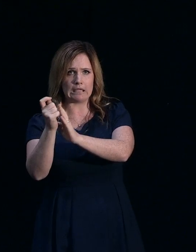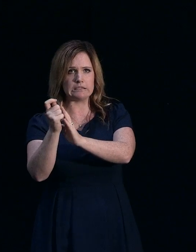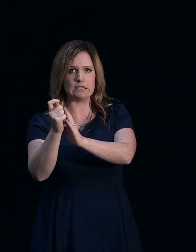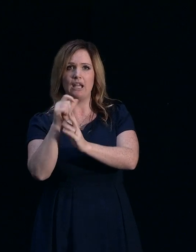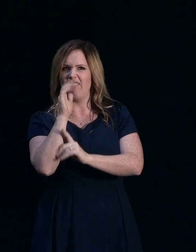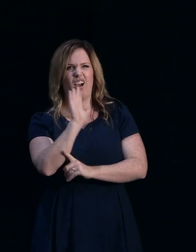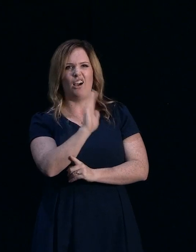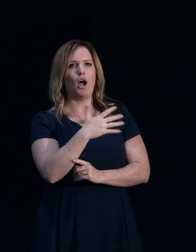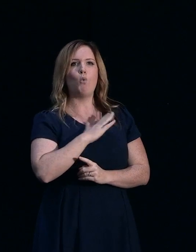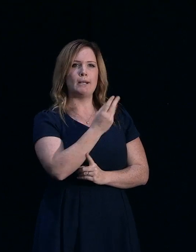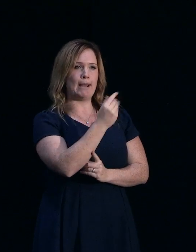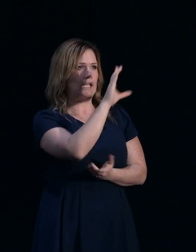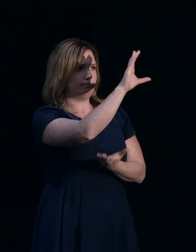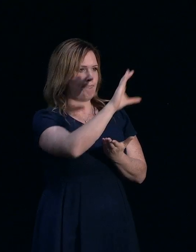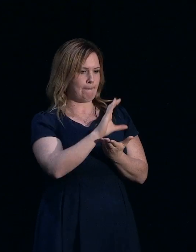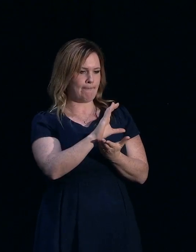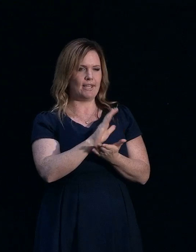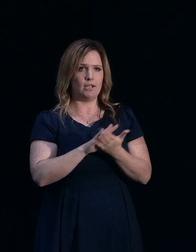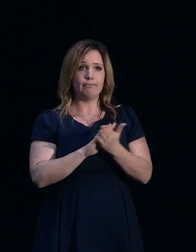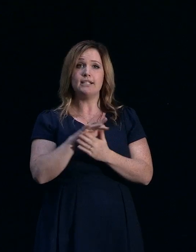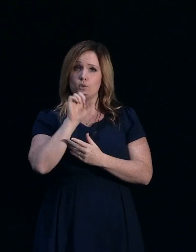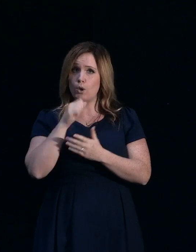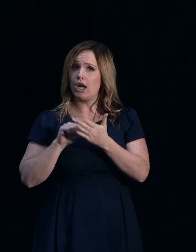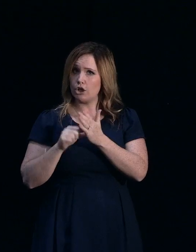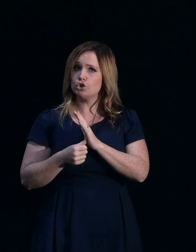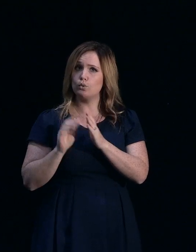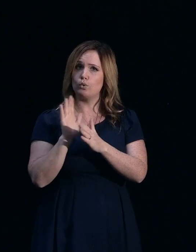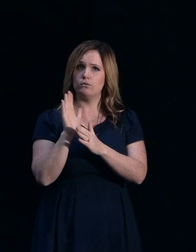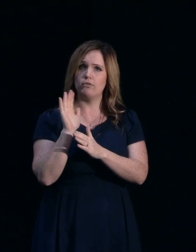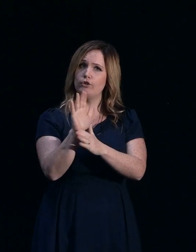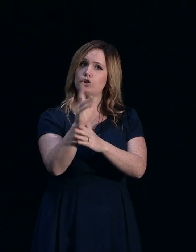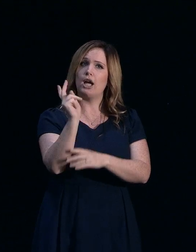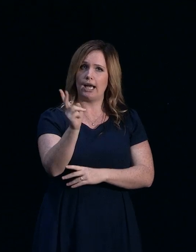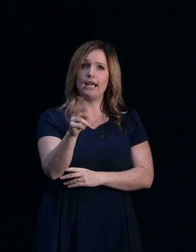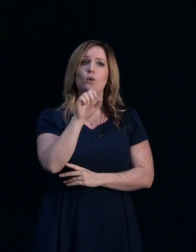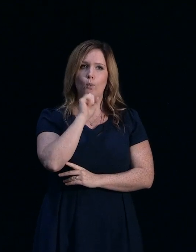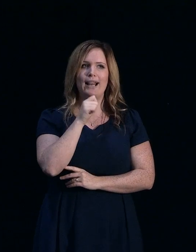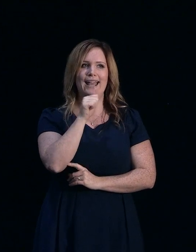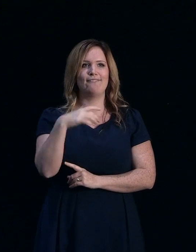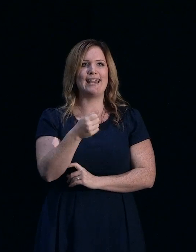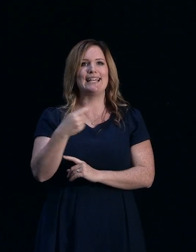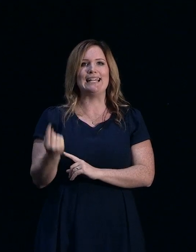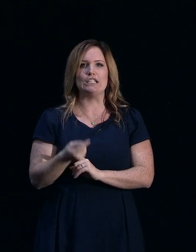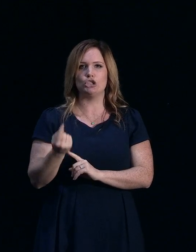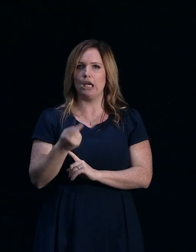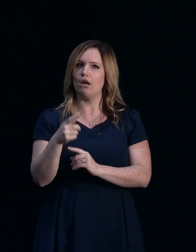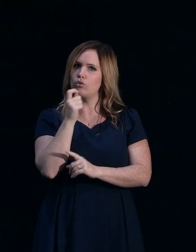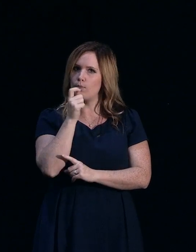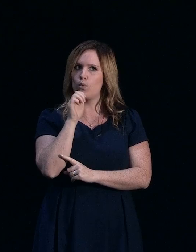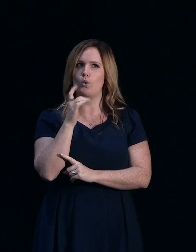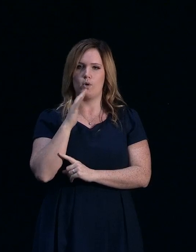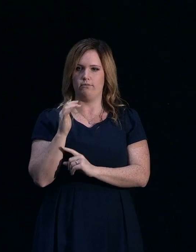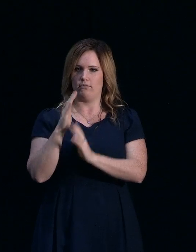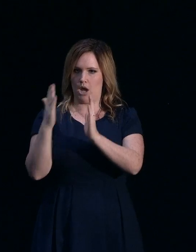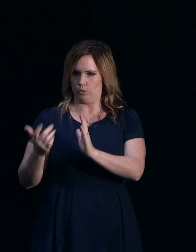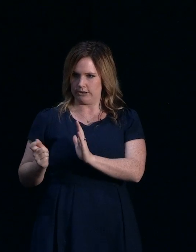if you cash out, we will insure you again in the future as long as we get the engineering reports. Once you've either repaired or rebuilt your house,